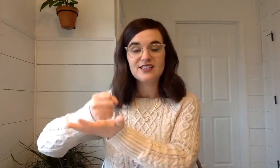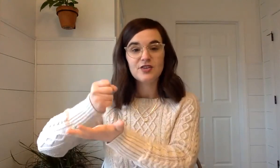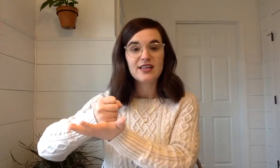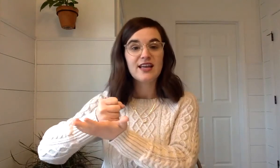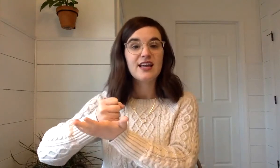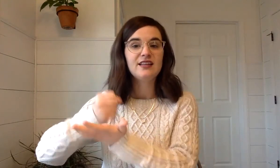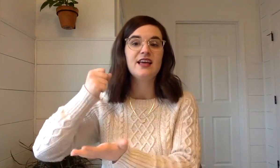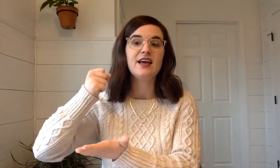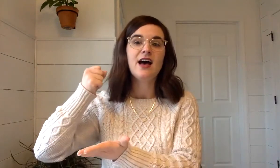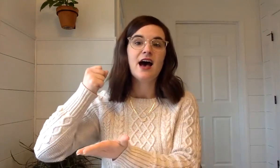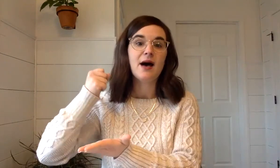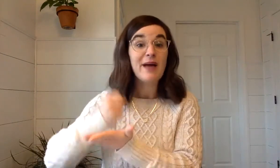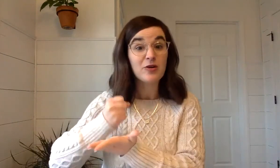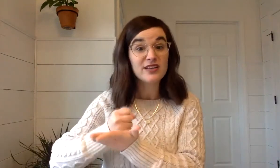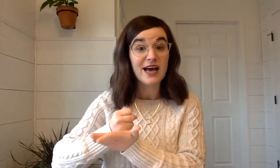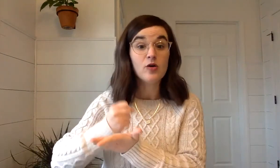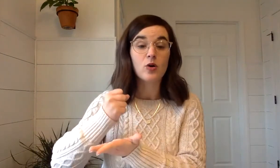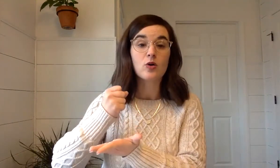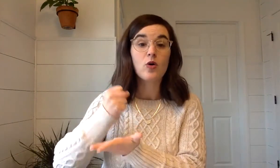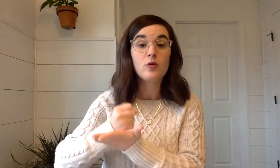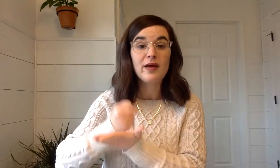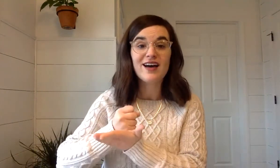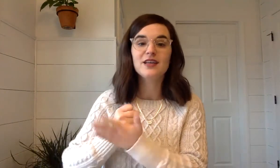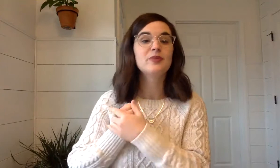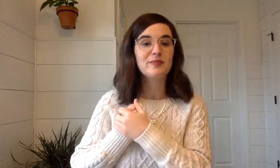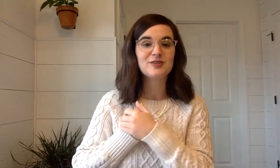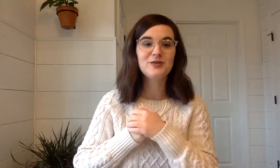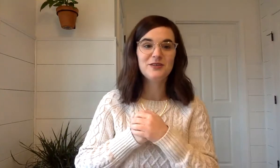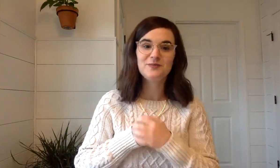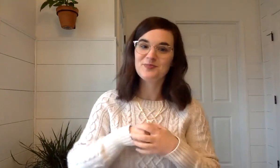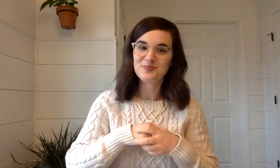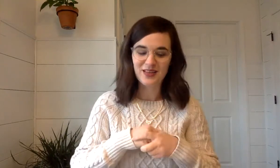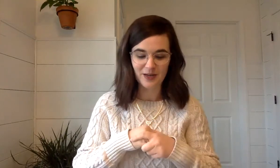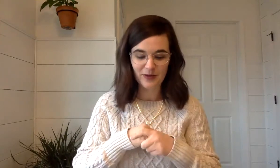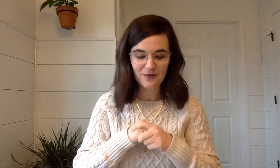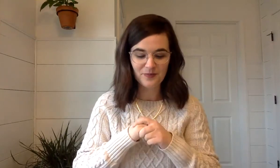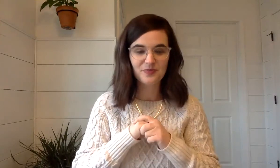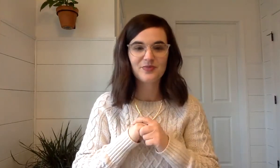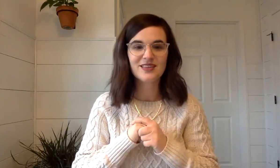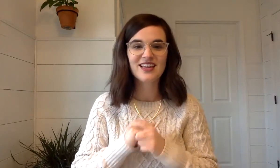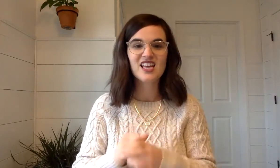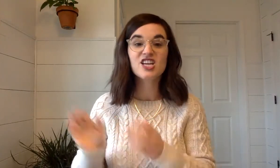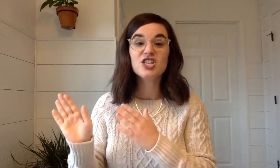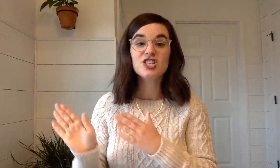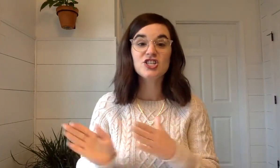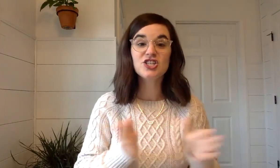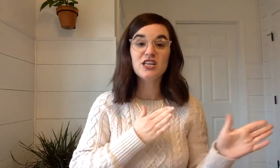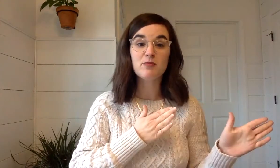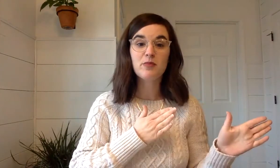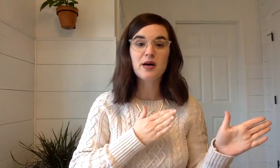estrategia de pound it out or golpear el primer sonido. Here we go. Sheep.